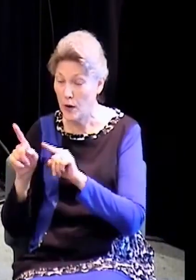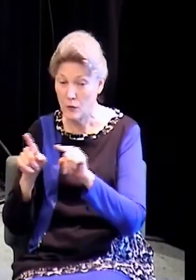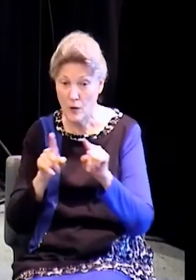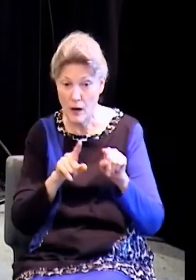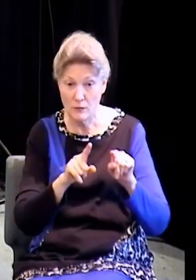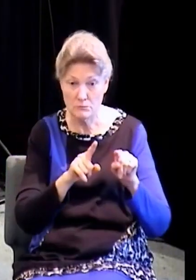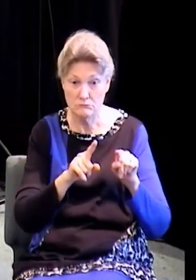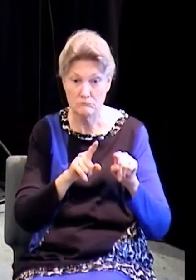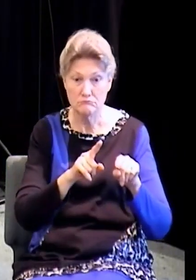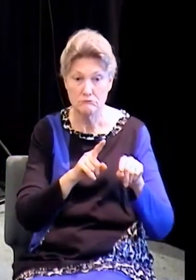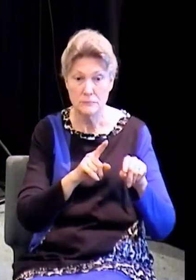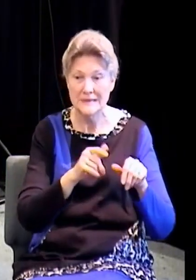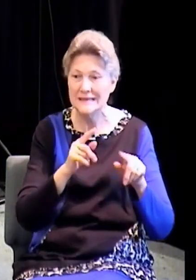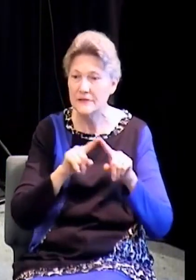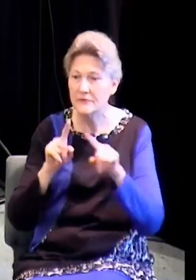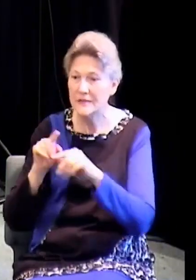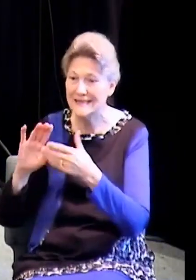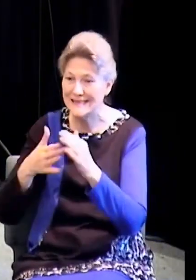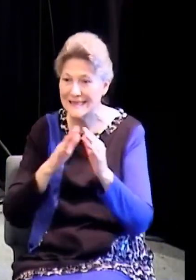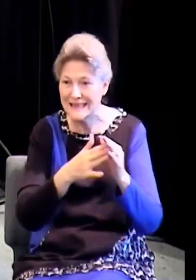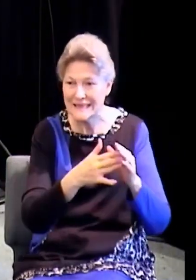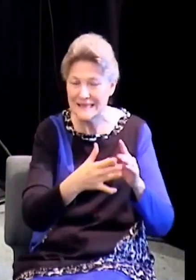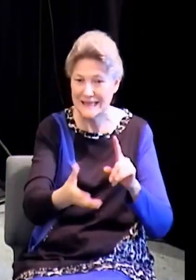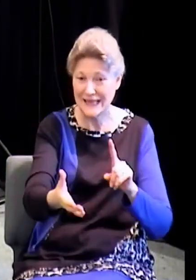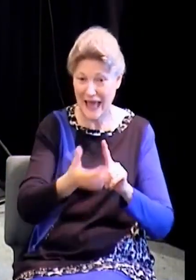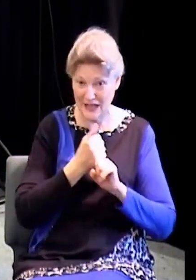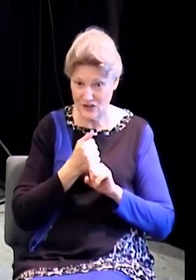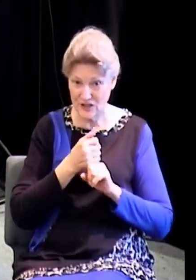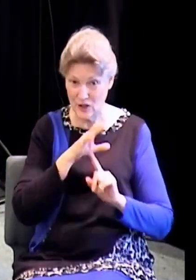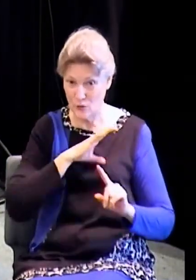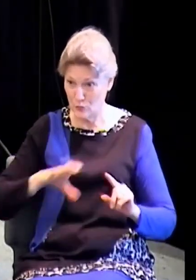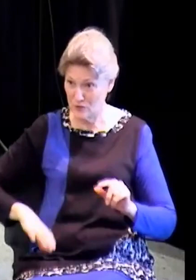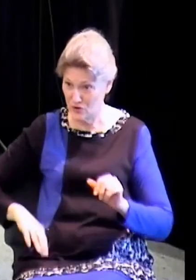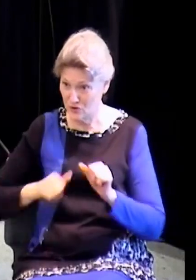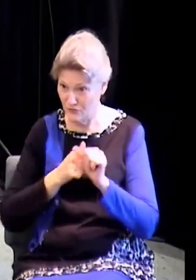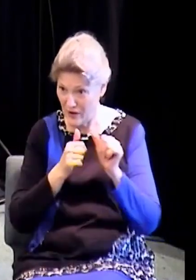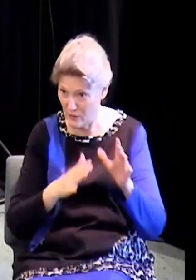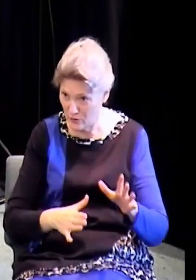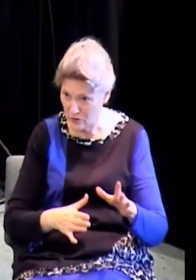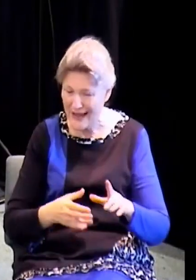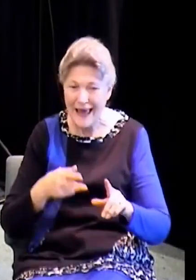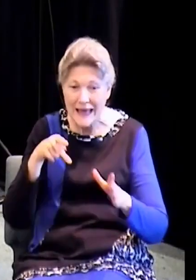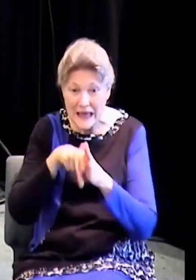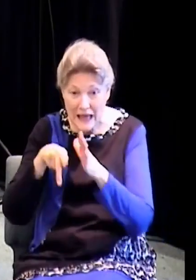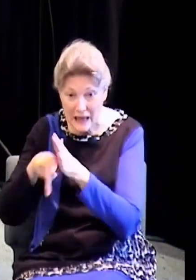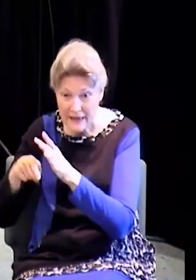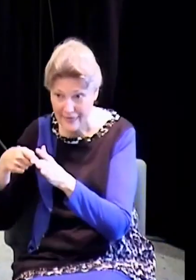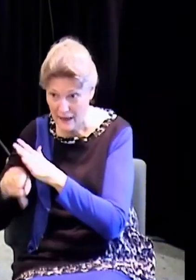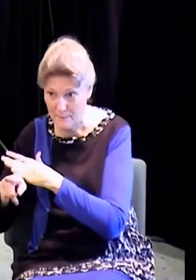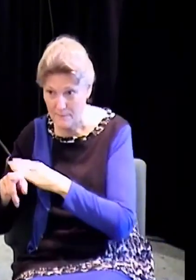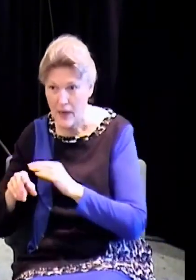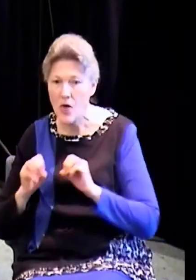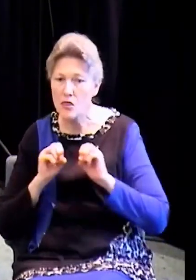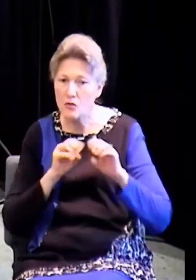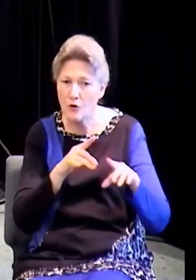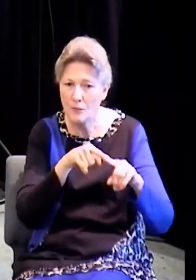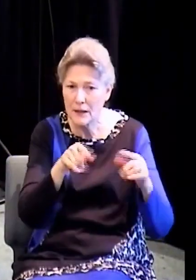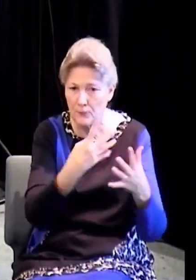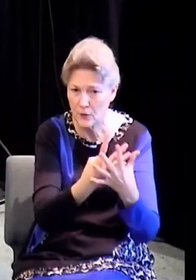in Jesus' name, filled with the Holy Ghost? He went around killing those people. Threw them to the lions. Had them torn apart